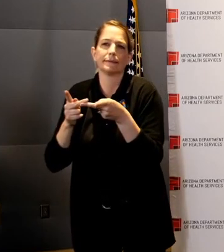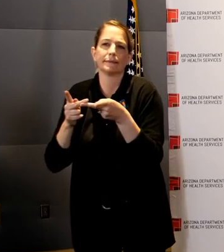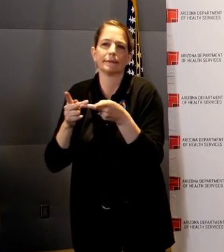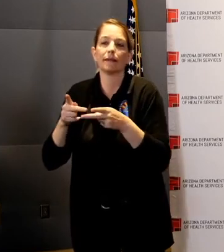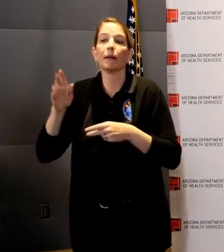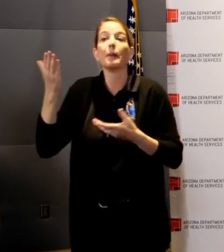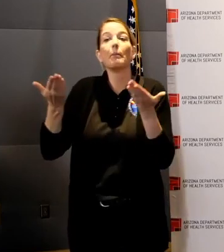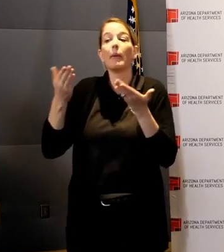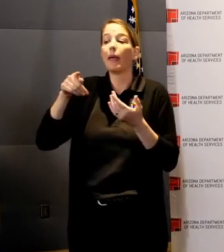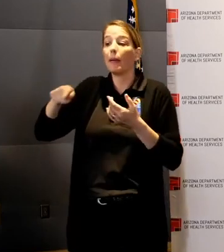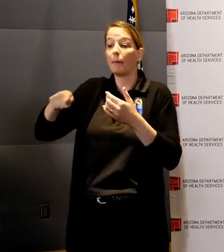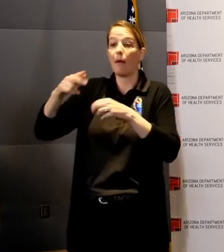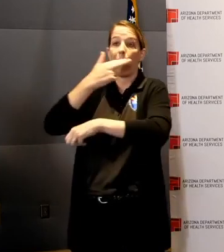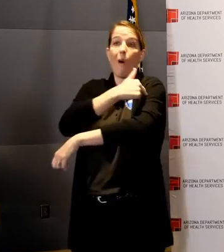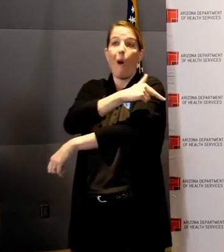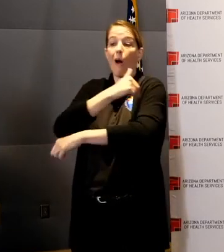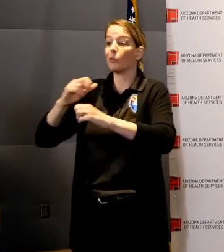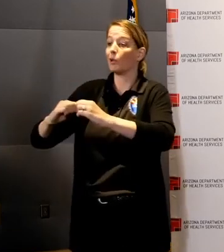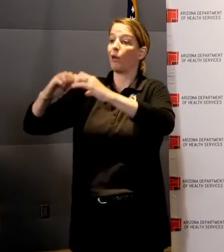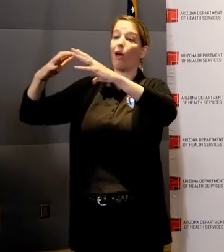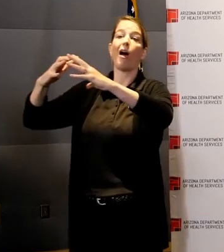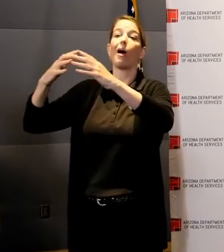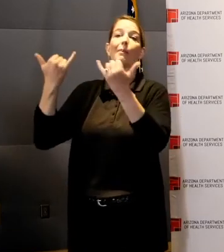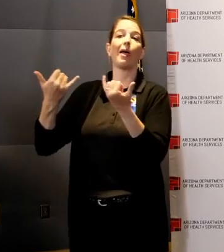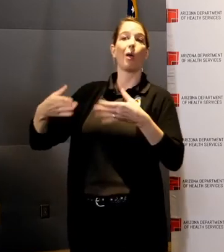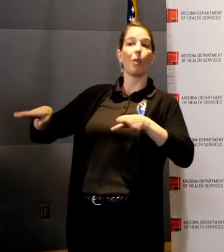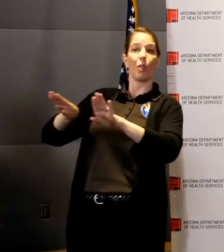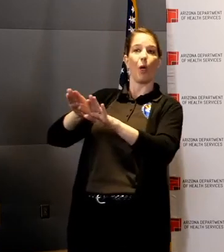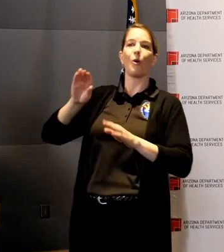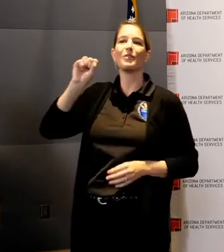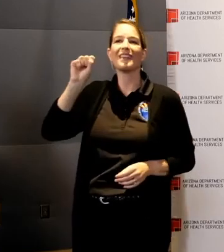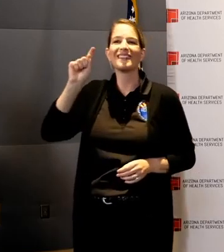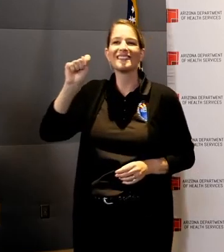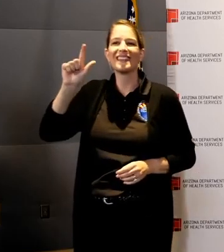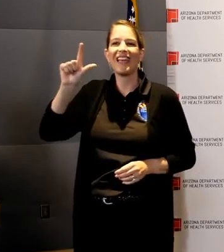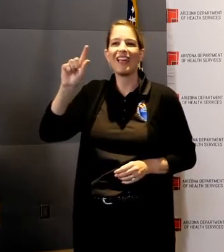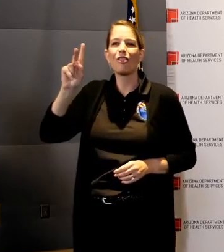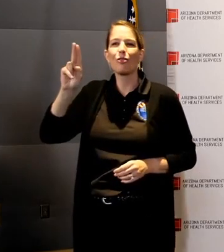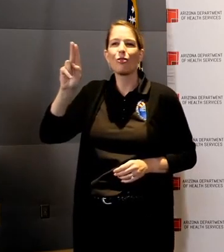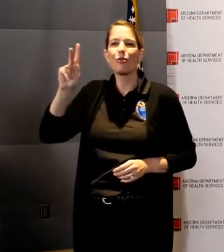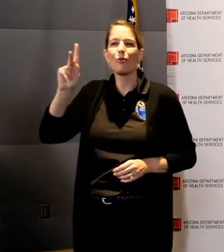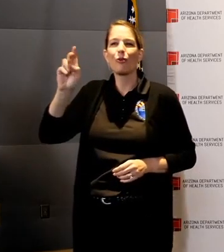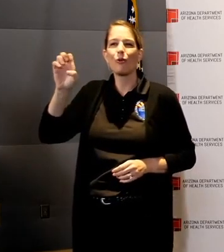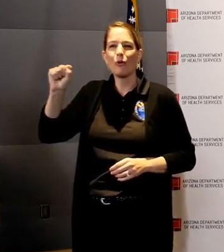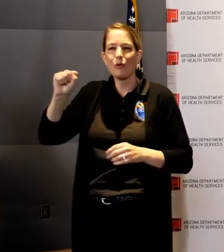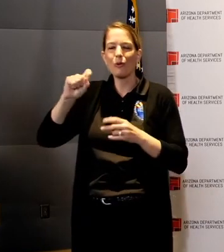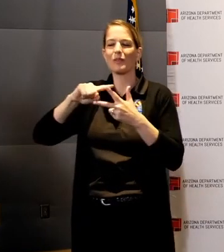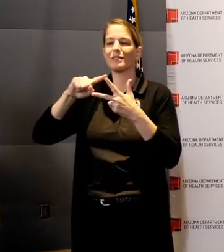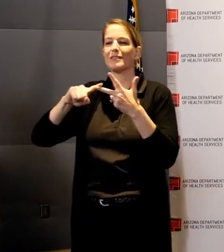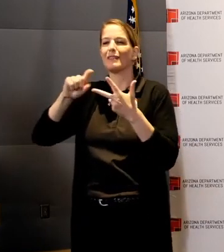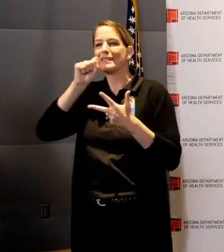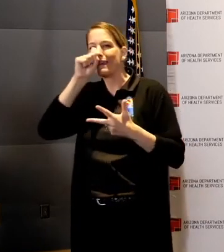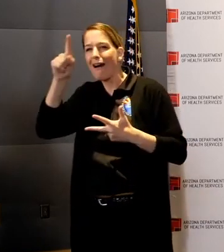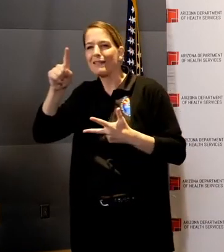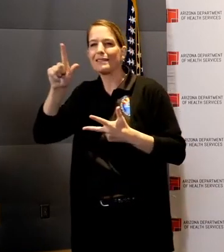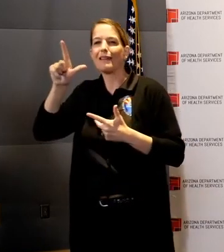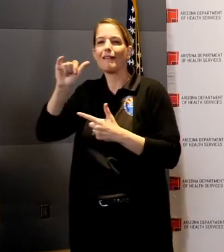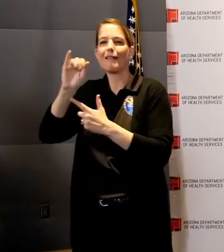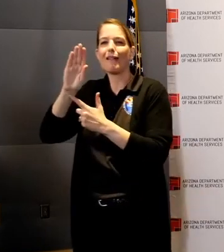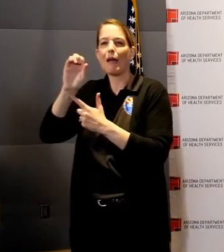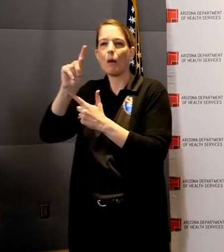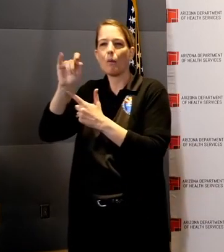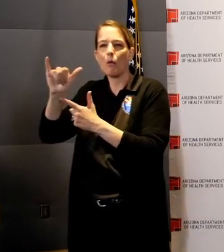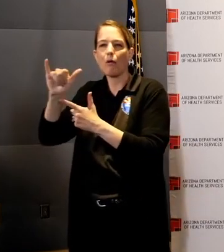hospital sites such as St. Luke's Hospital, Corps Institute Specialty Hospital, and Scottsdale Liberty Hospital to add beds,